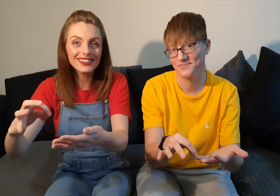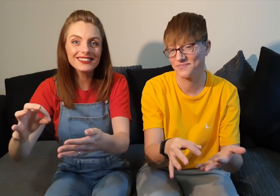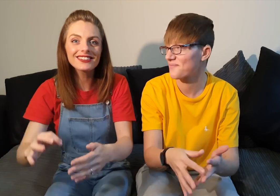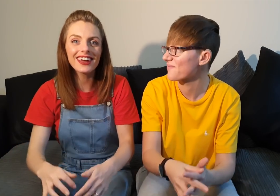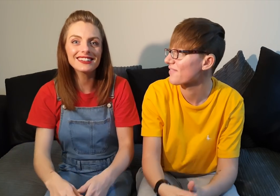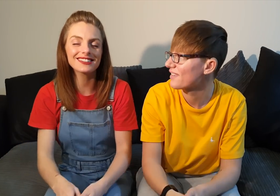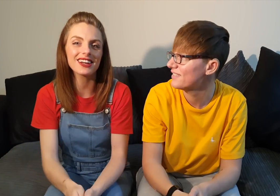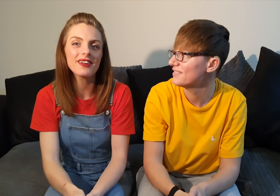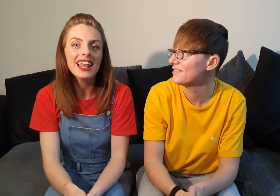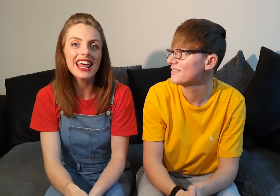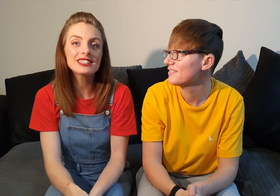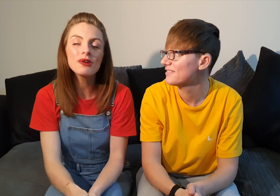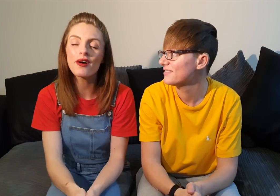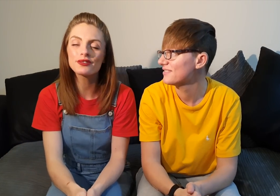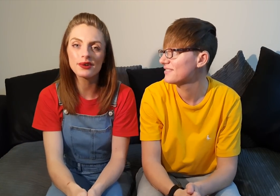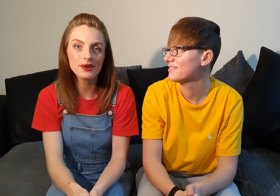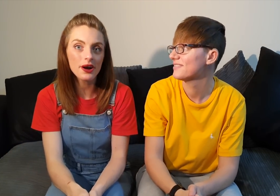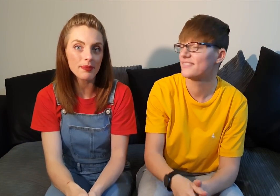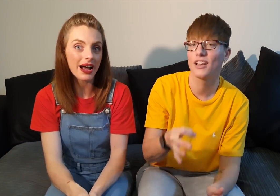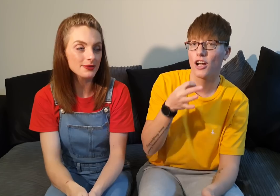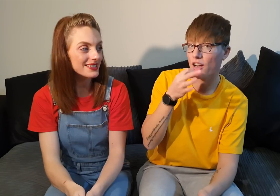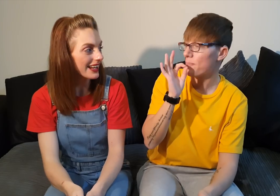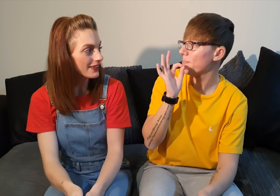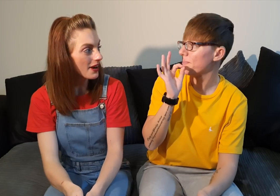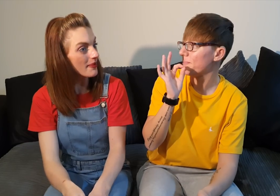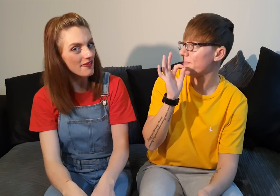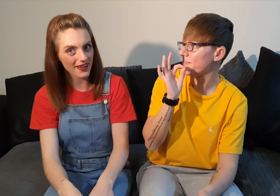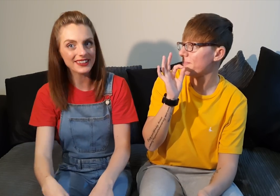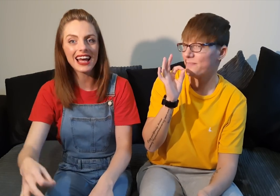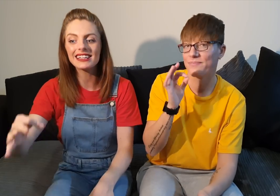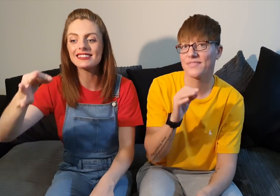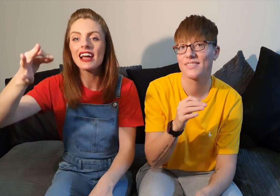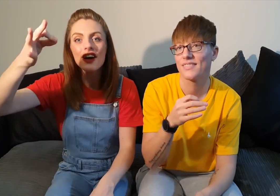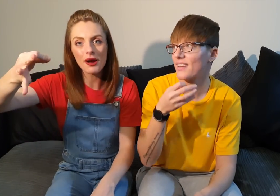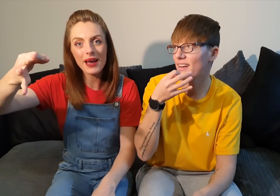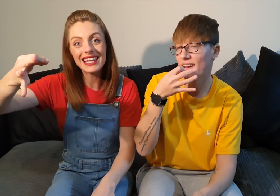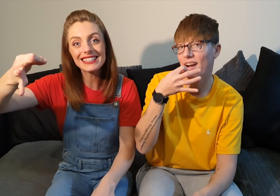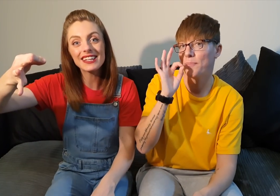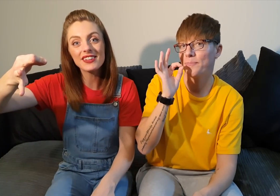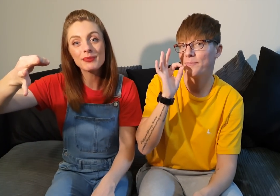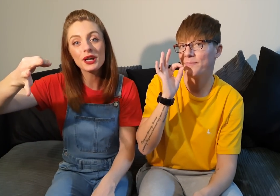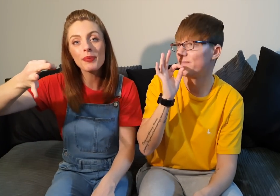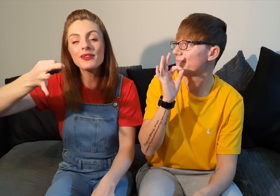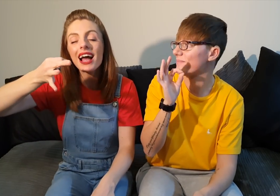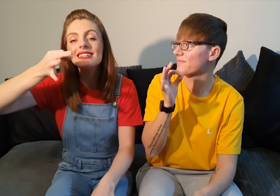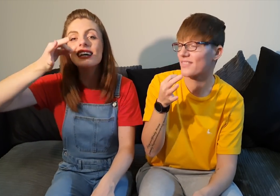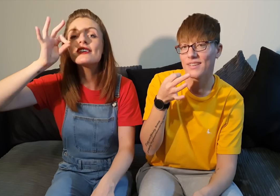great stuff let's move on to cup how do we sign cup very nice cup a little invisible cup in your hand and you're